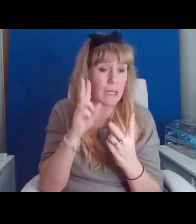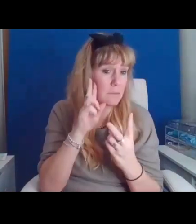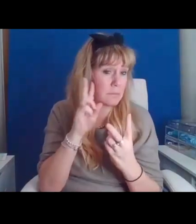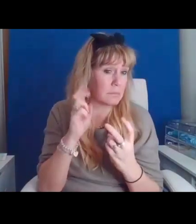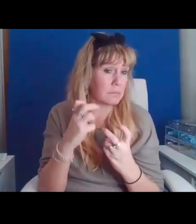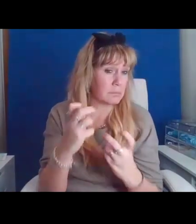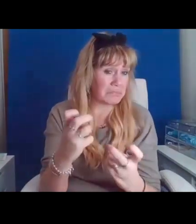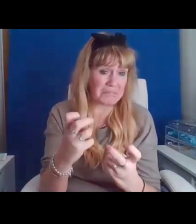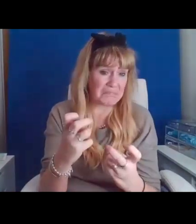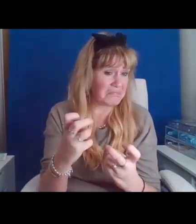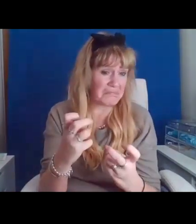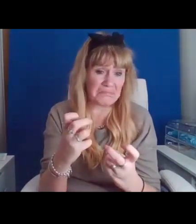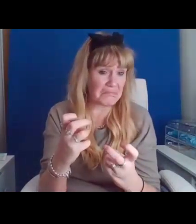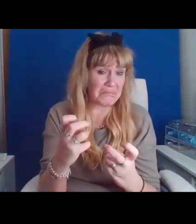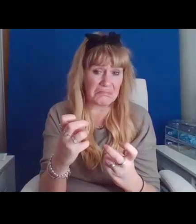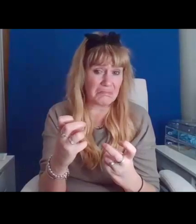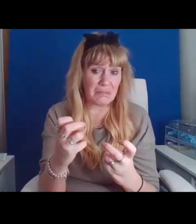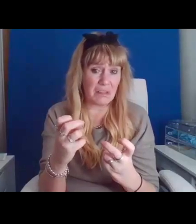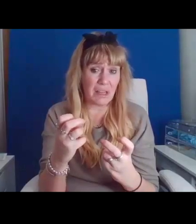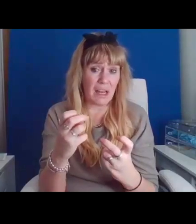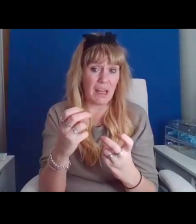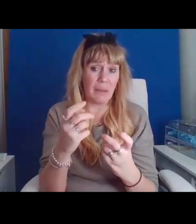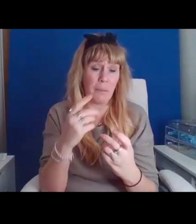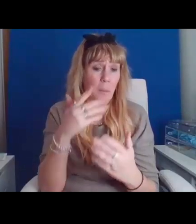that will never be read.